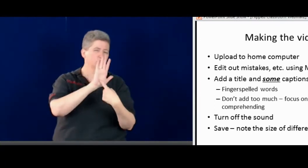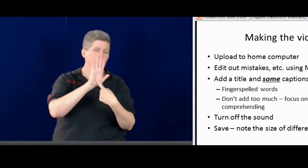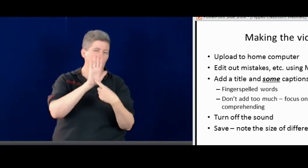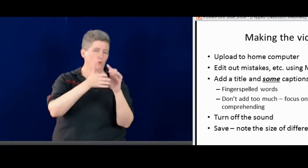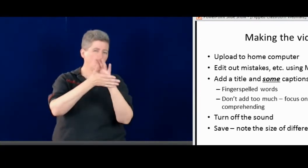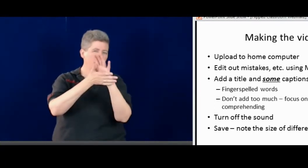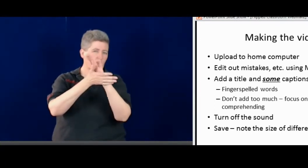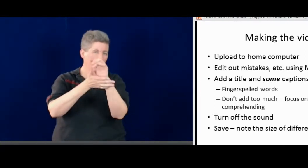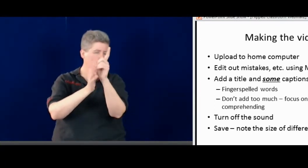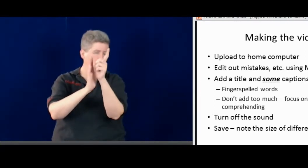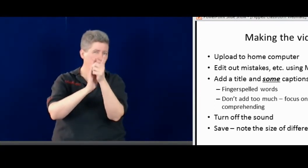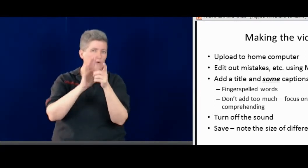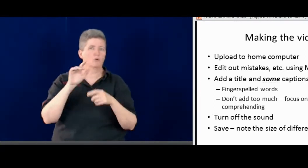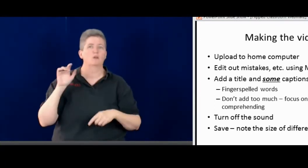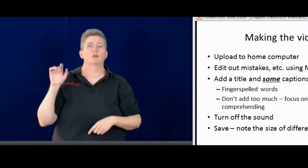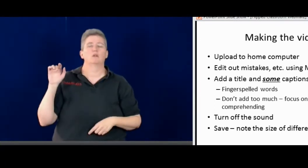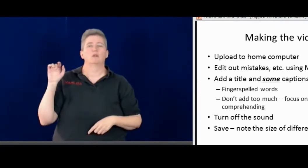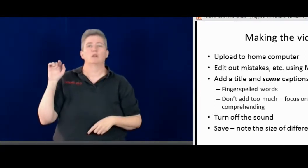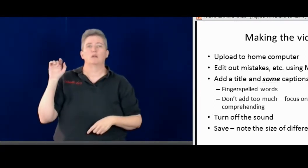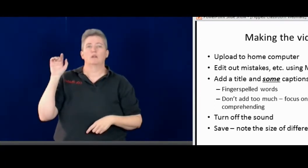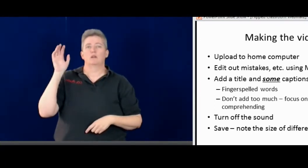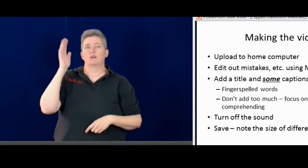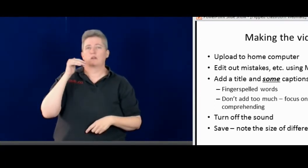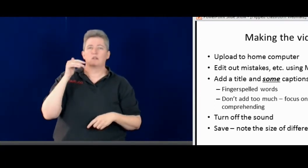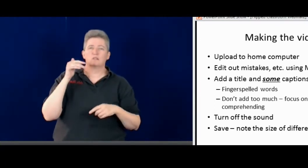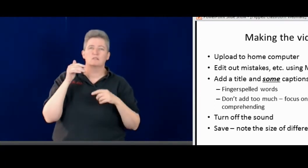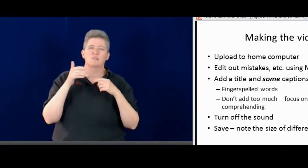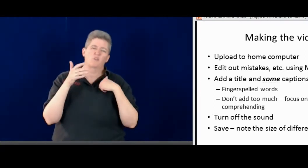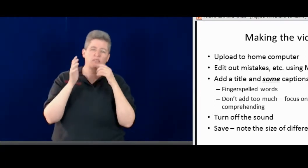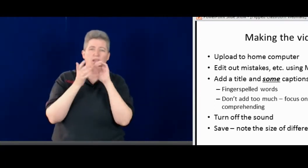I can add the title and I'll show you a video in just a minute.